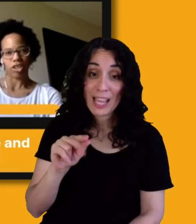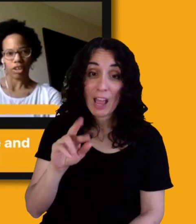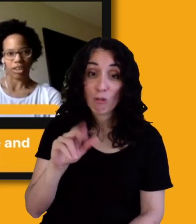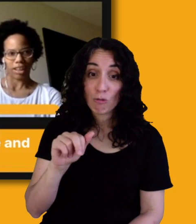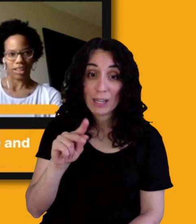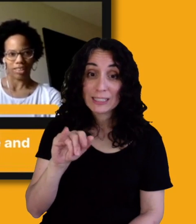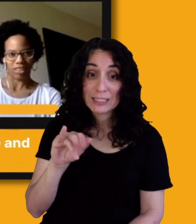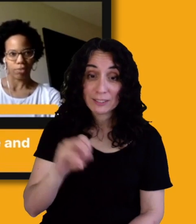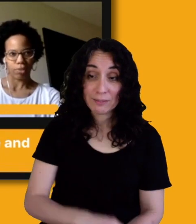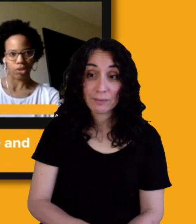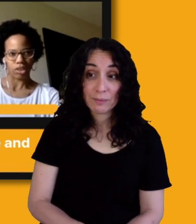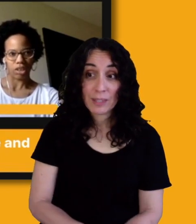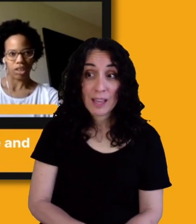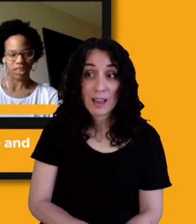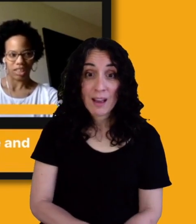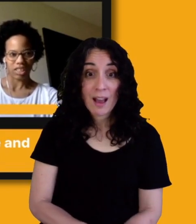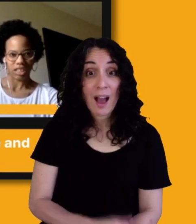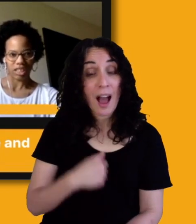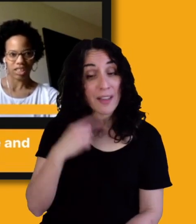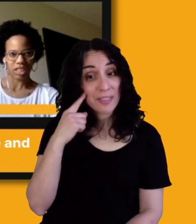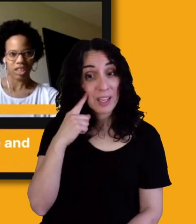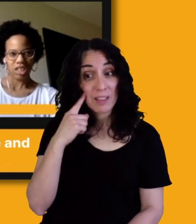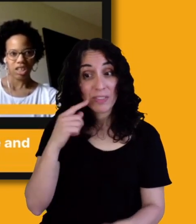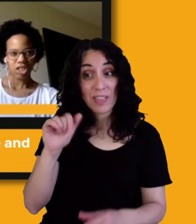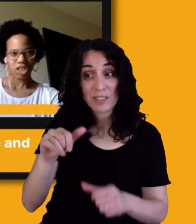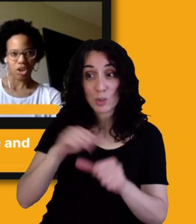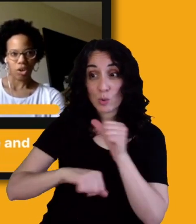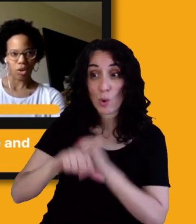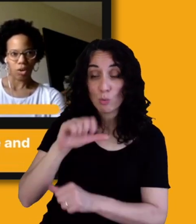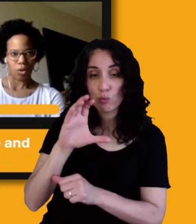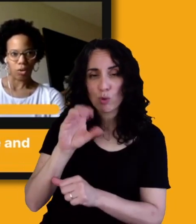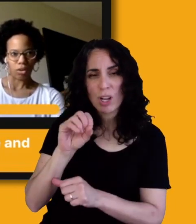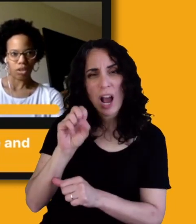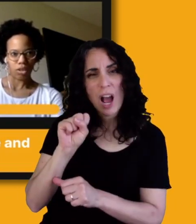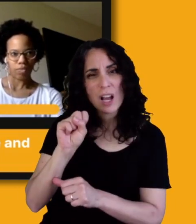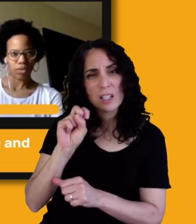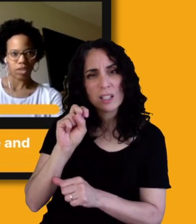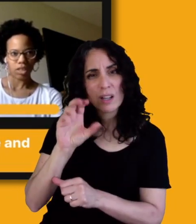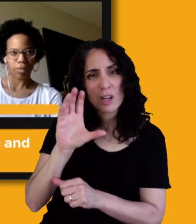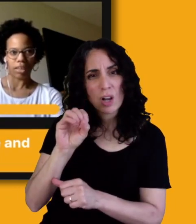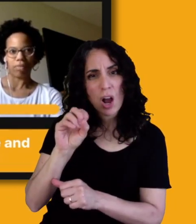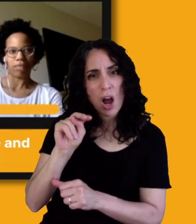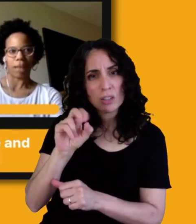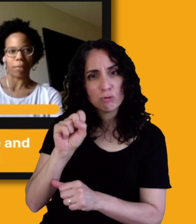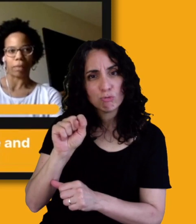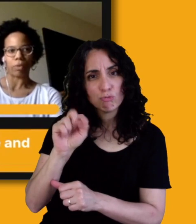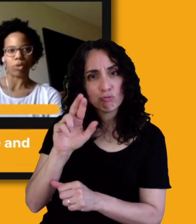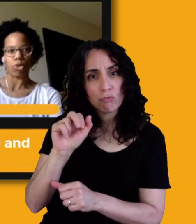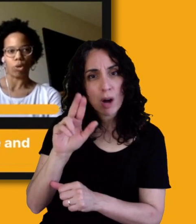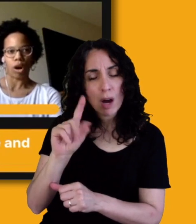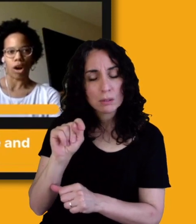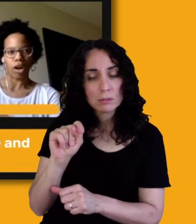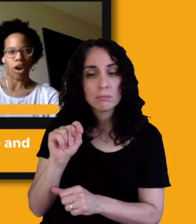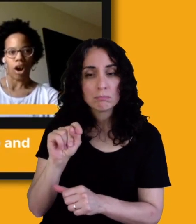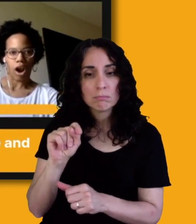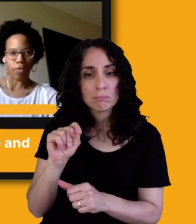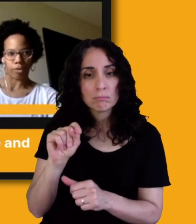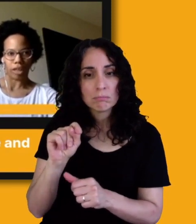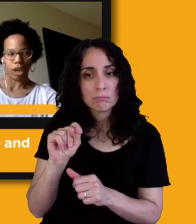I think that's built against us to know, to believe that people who are offering help